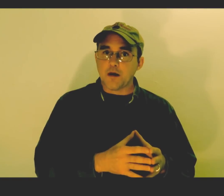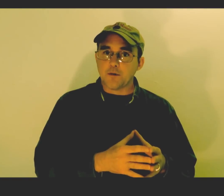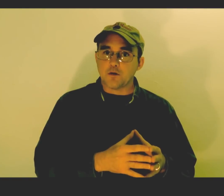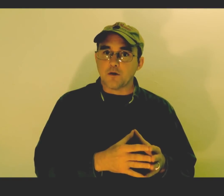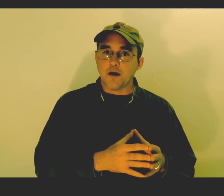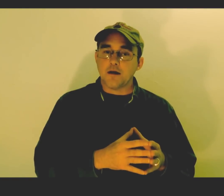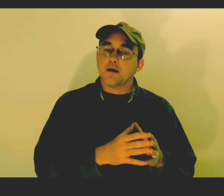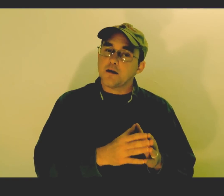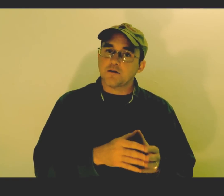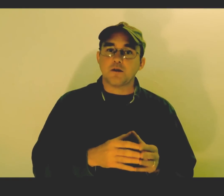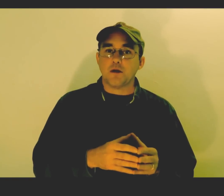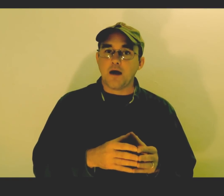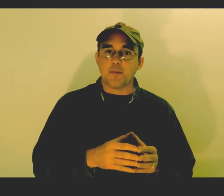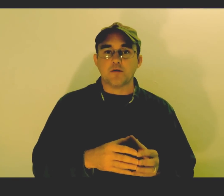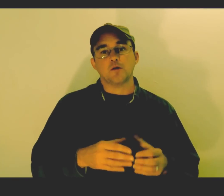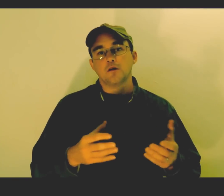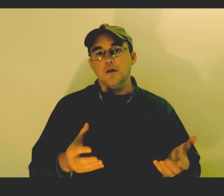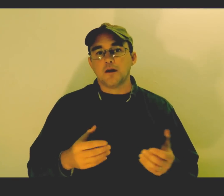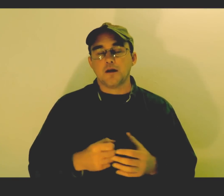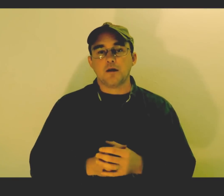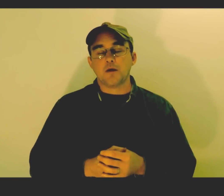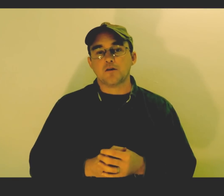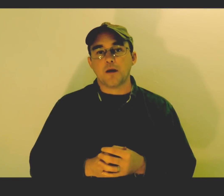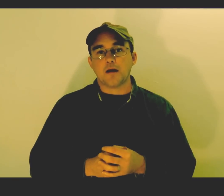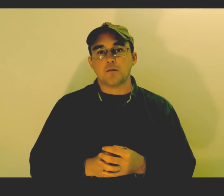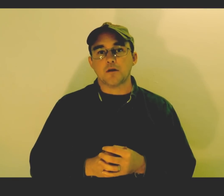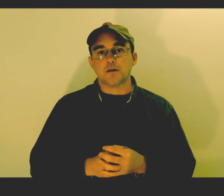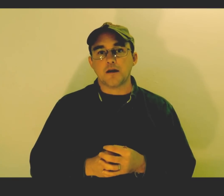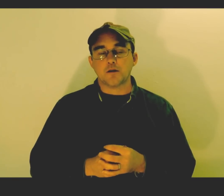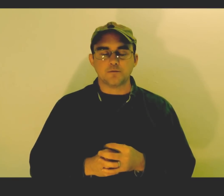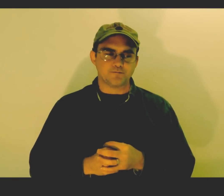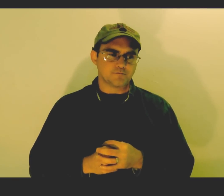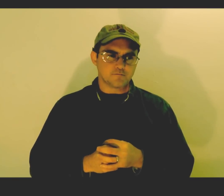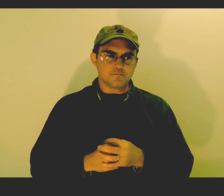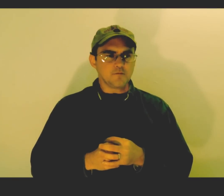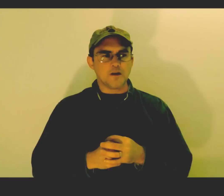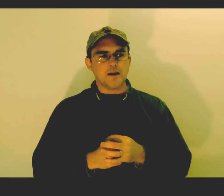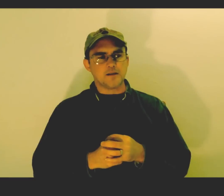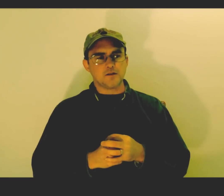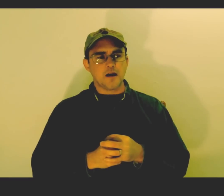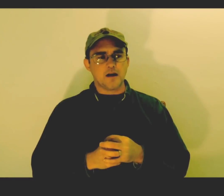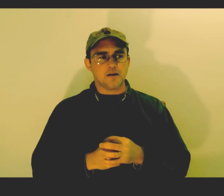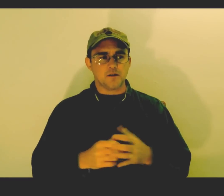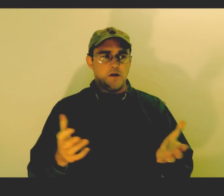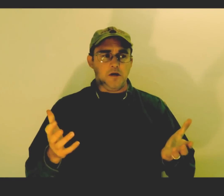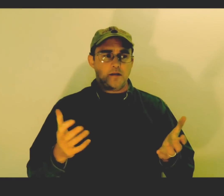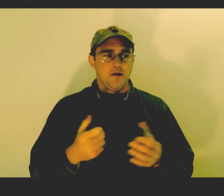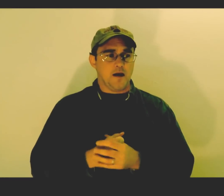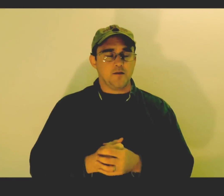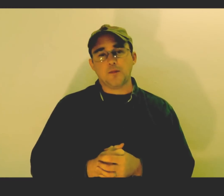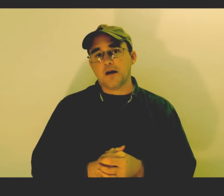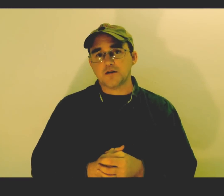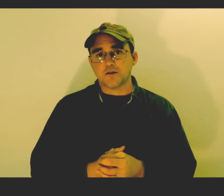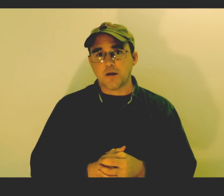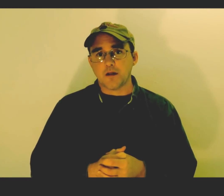hypochlorite, and see what happens. Well, he emails back a month later, and he says that the pH is stabilized,